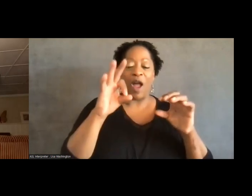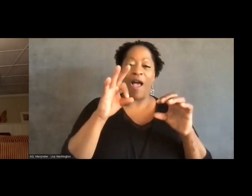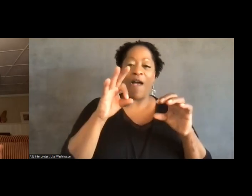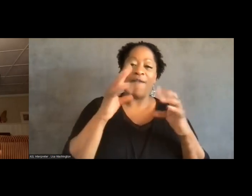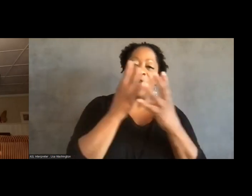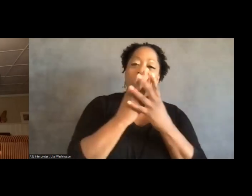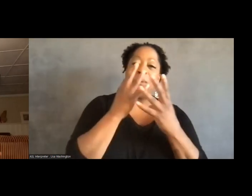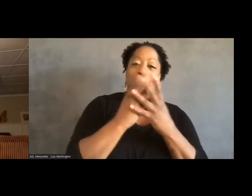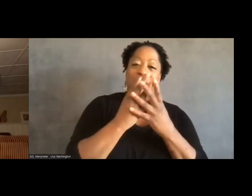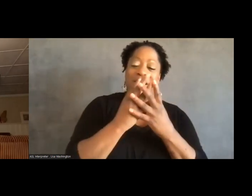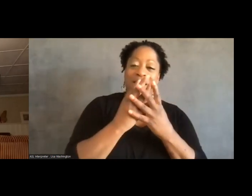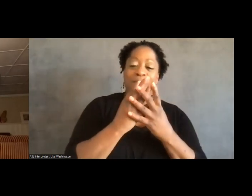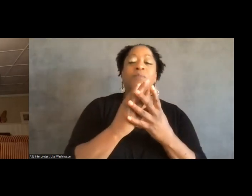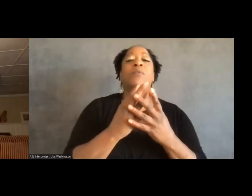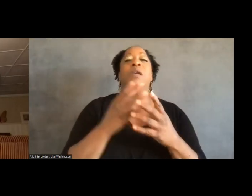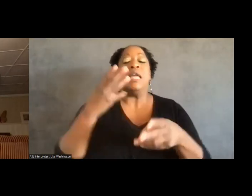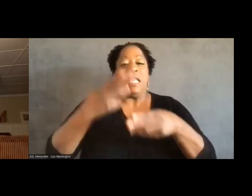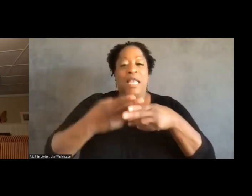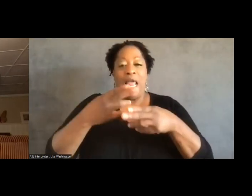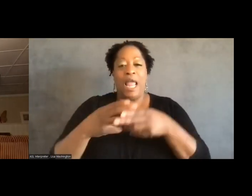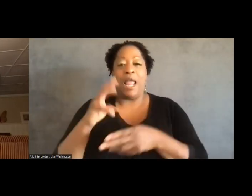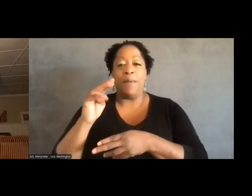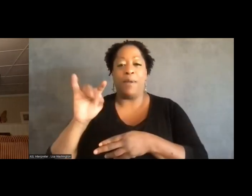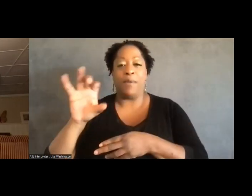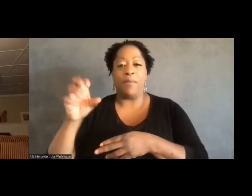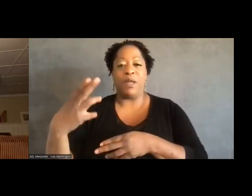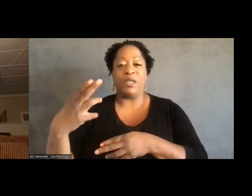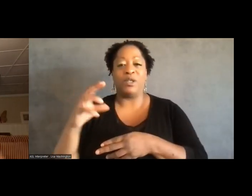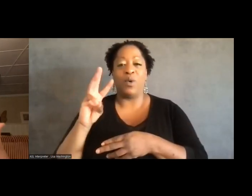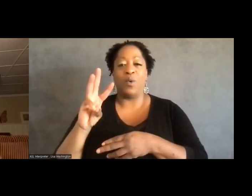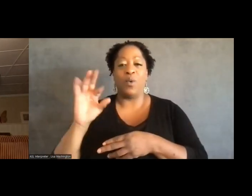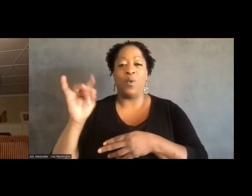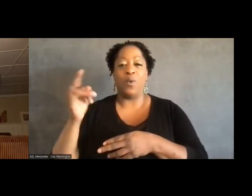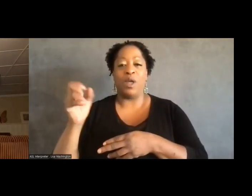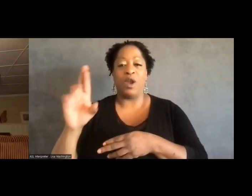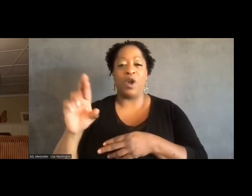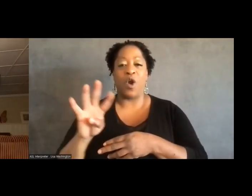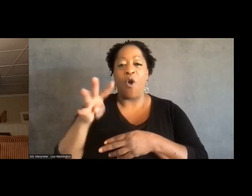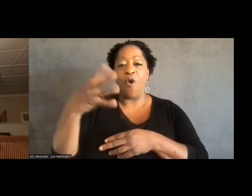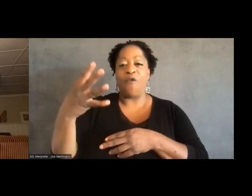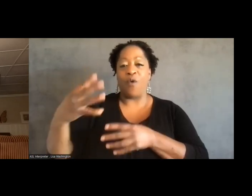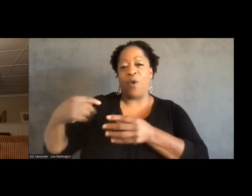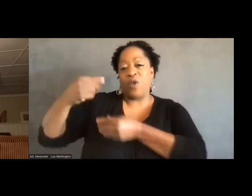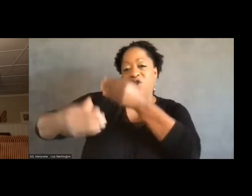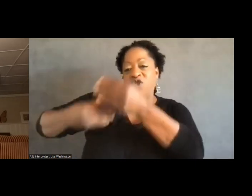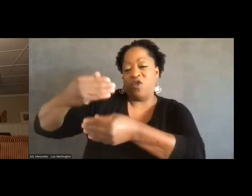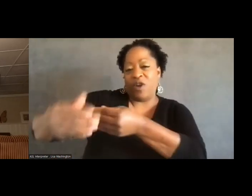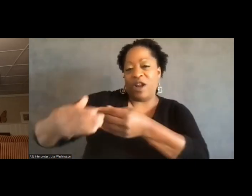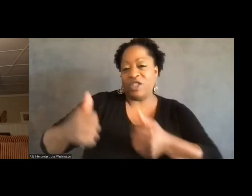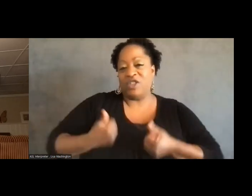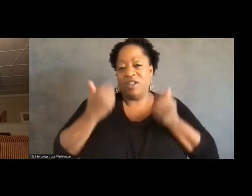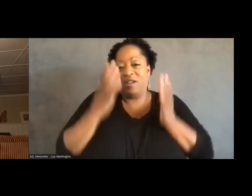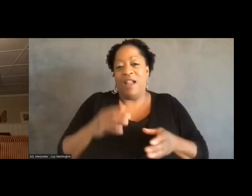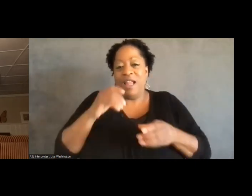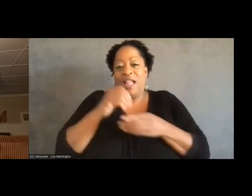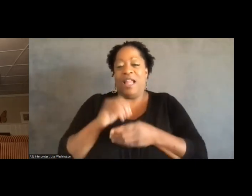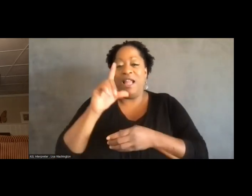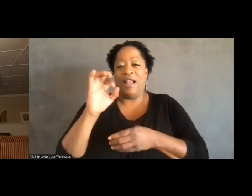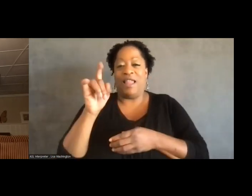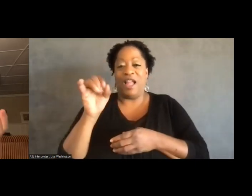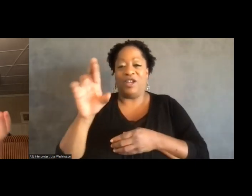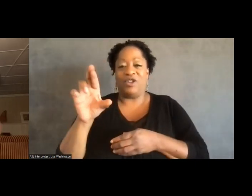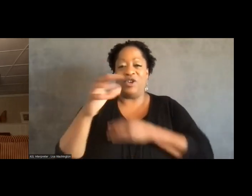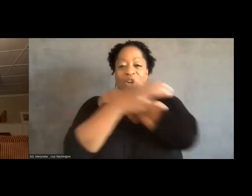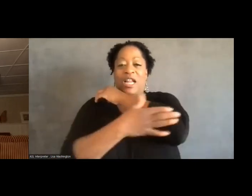of Prisons. His name was Mitch Whitaker, he's a fourth generation resident of Letcher County, and his land